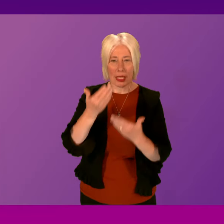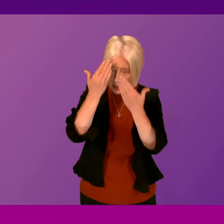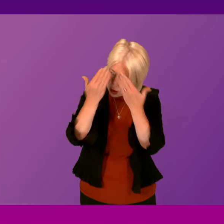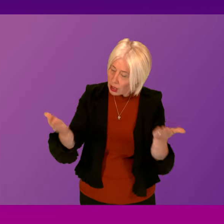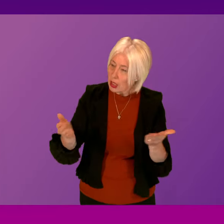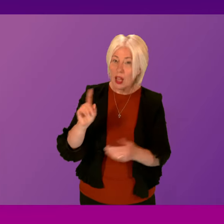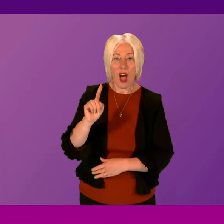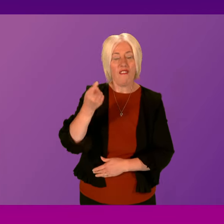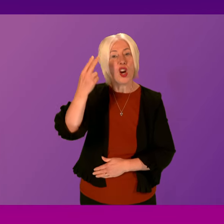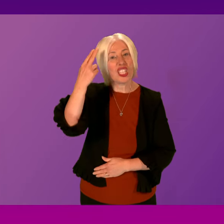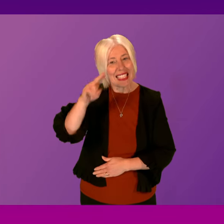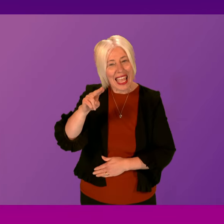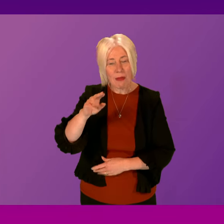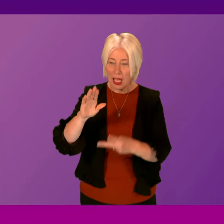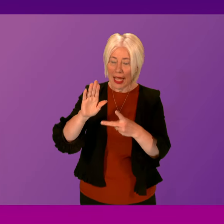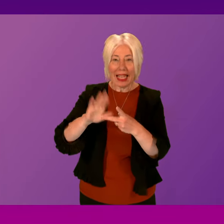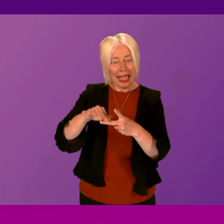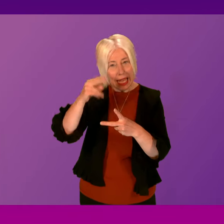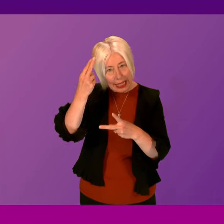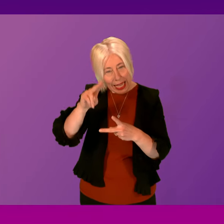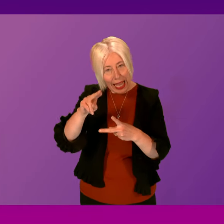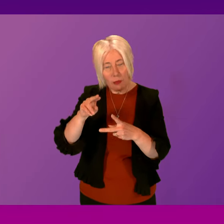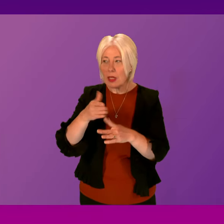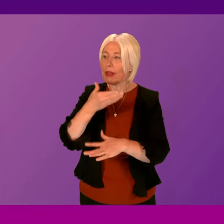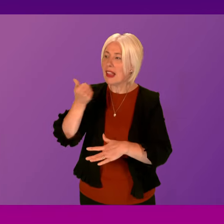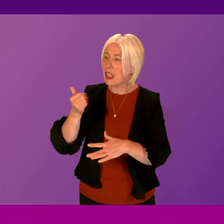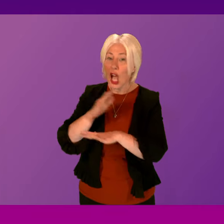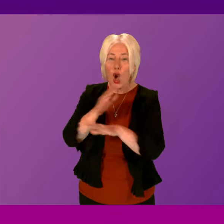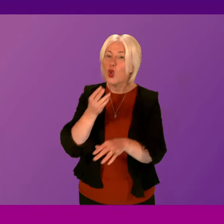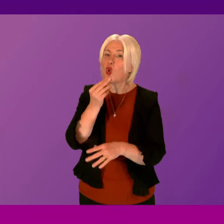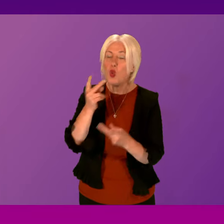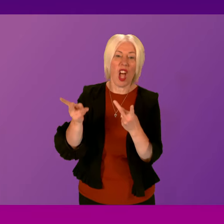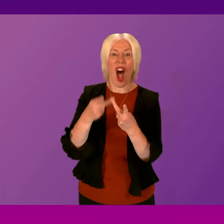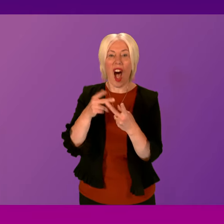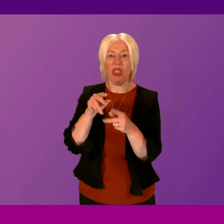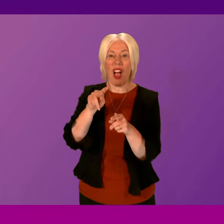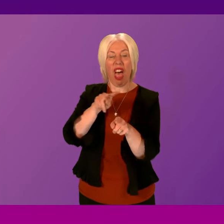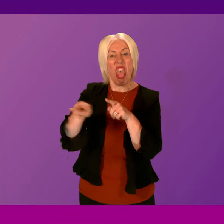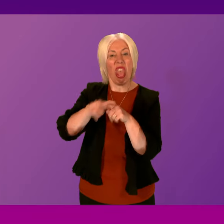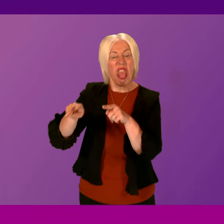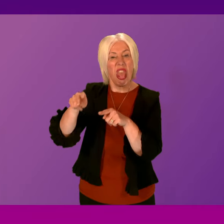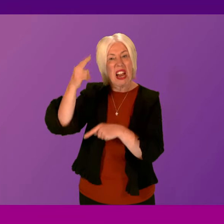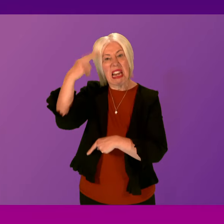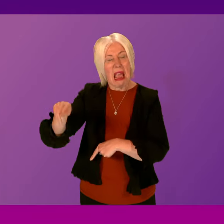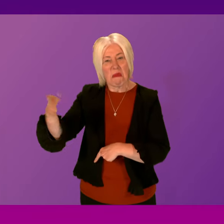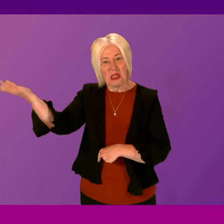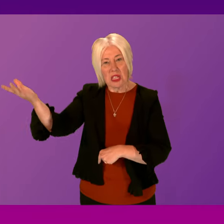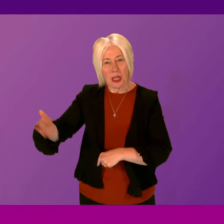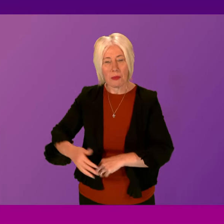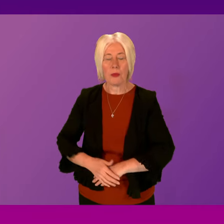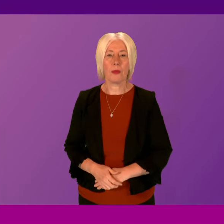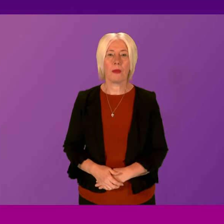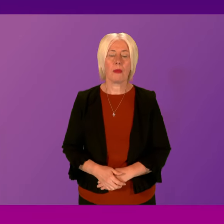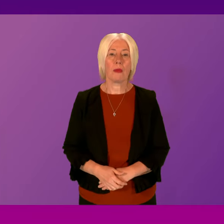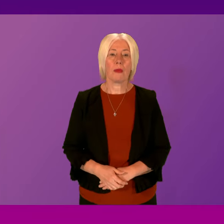And that is using first names and surnames and avoiding other such names. First Minister. You see,